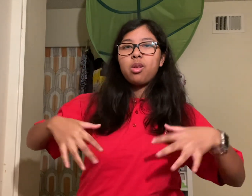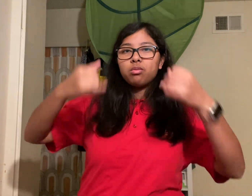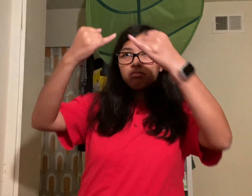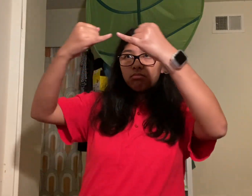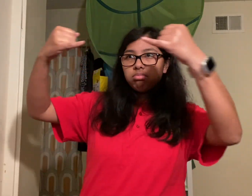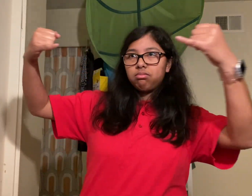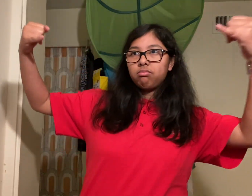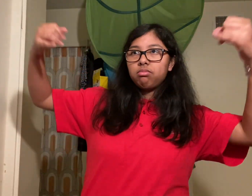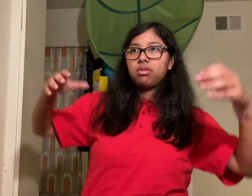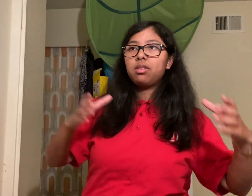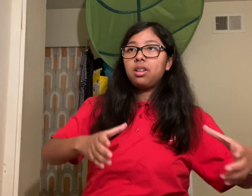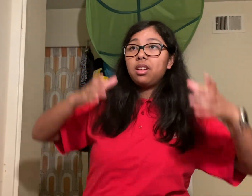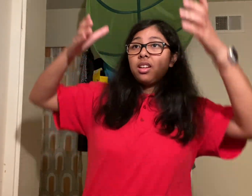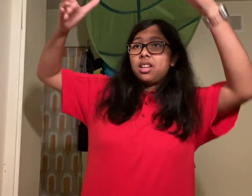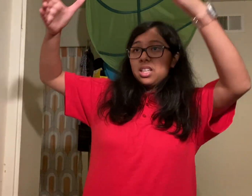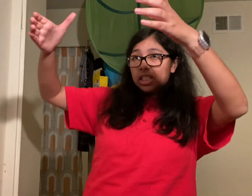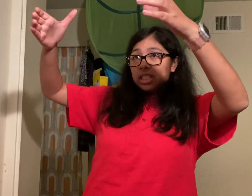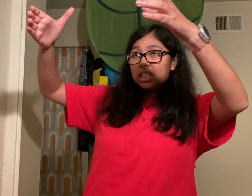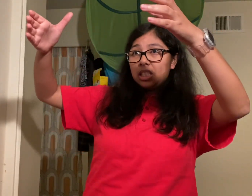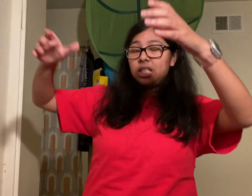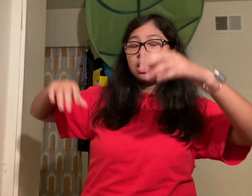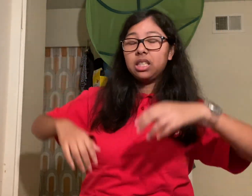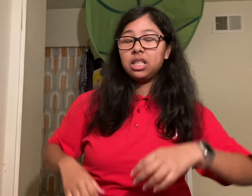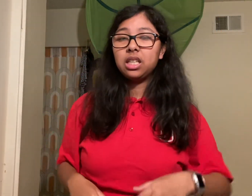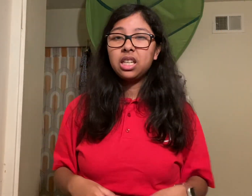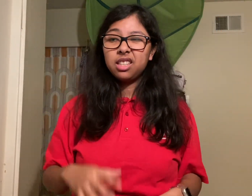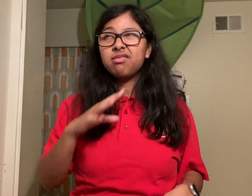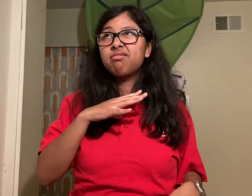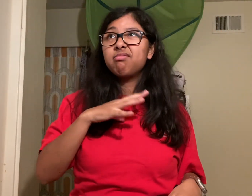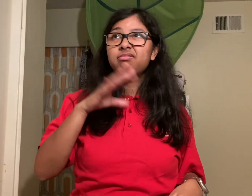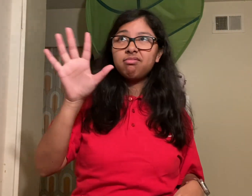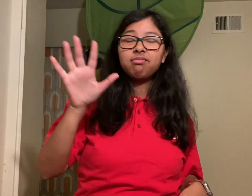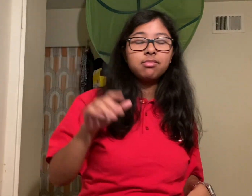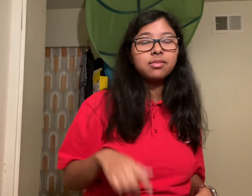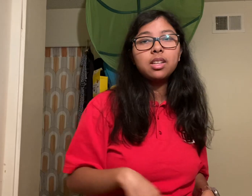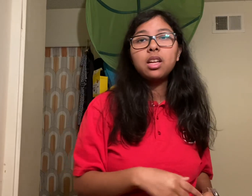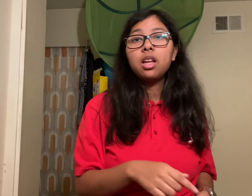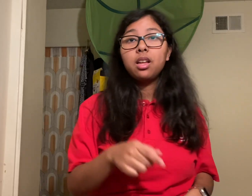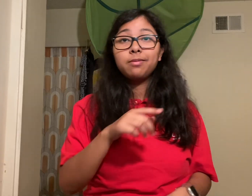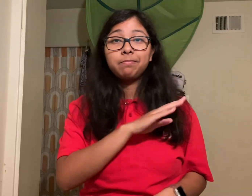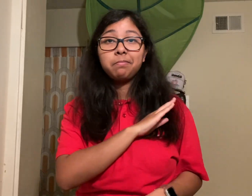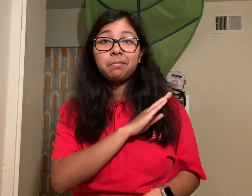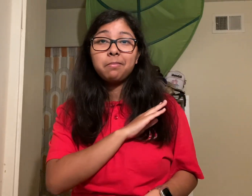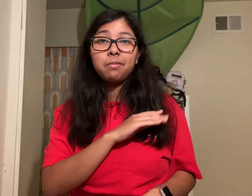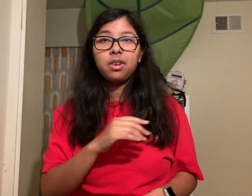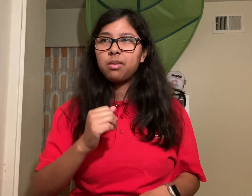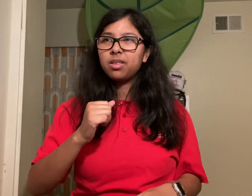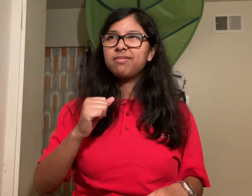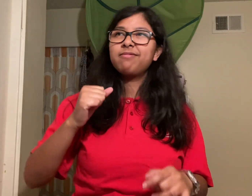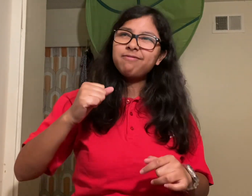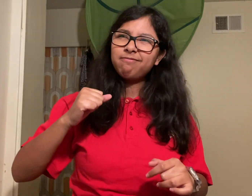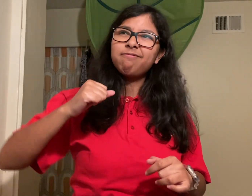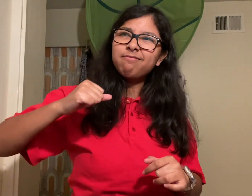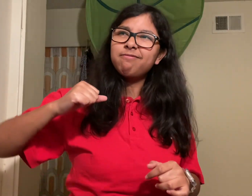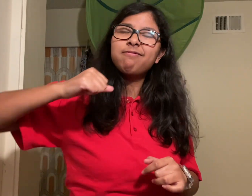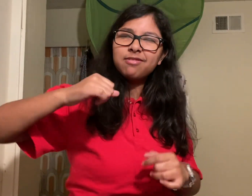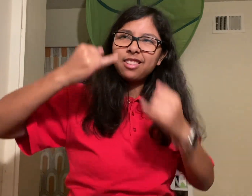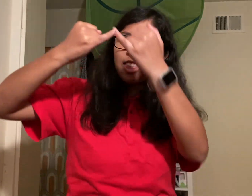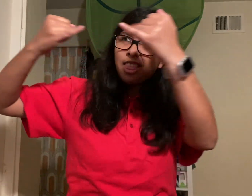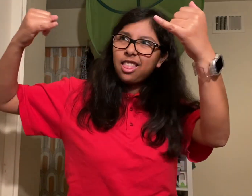good she nudged the pole until finally it made the package drop then she tore it open and proceeded to chew holes in the